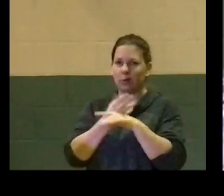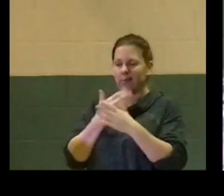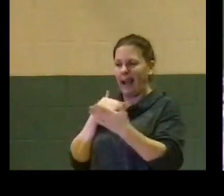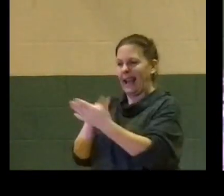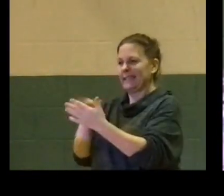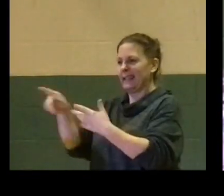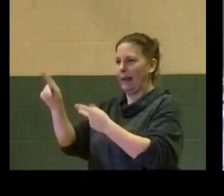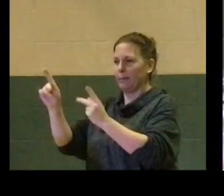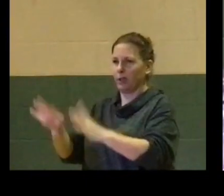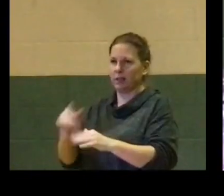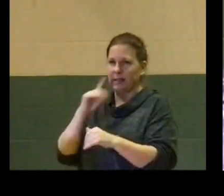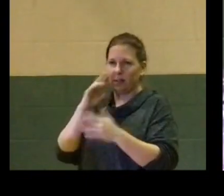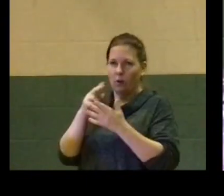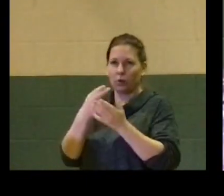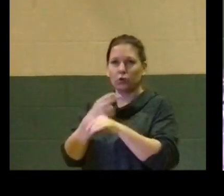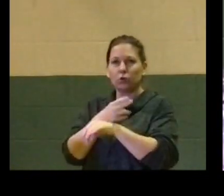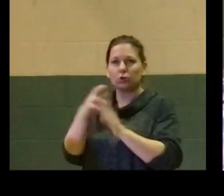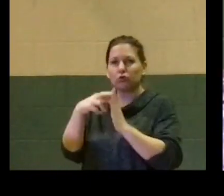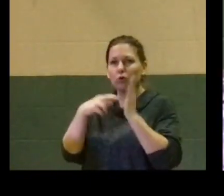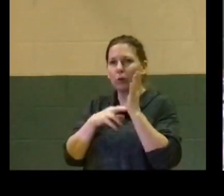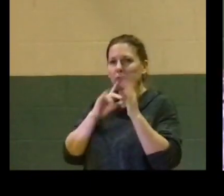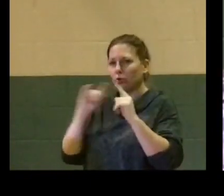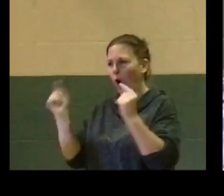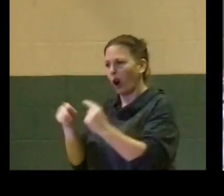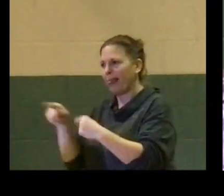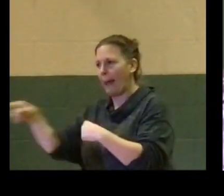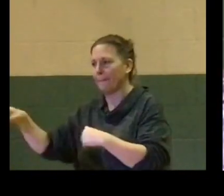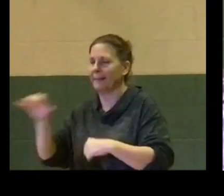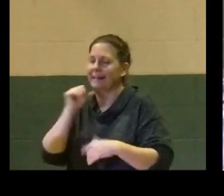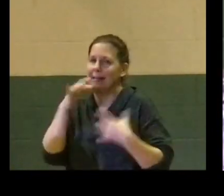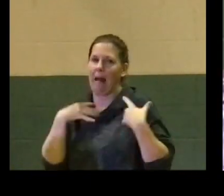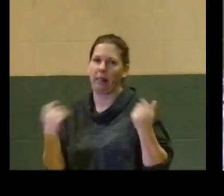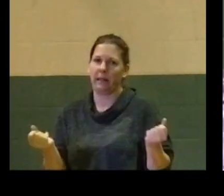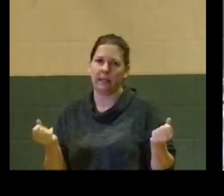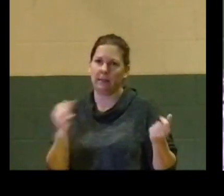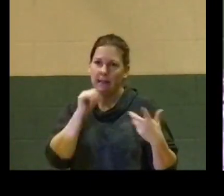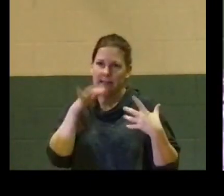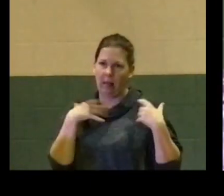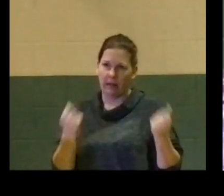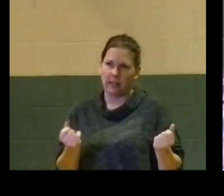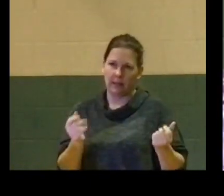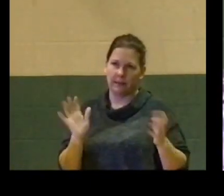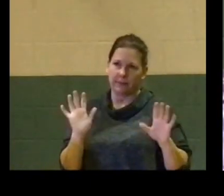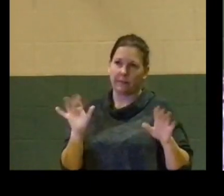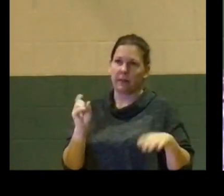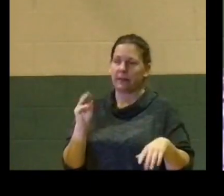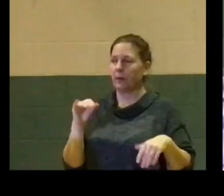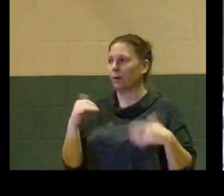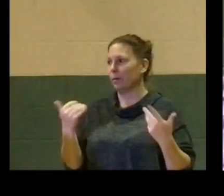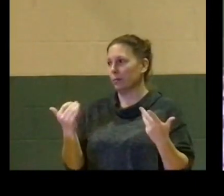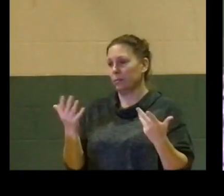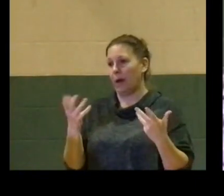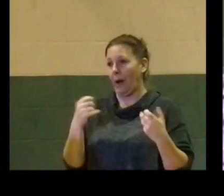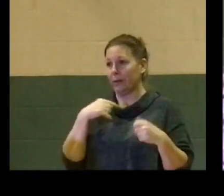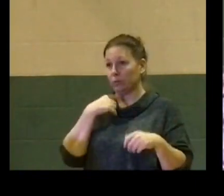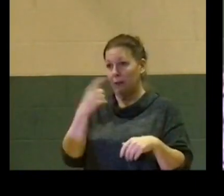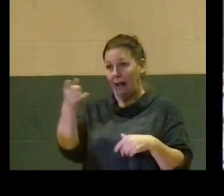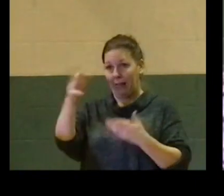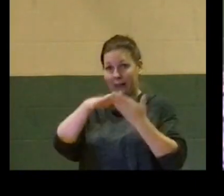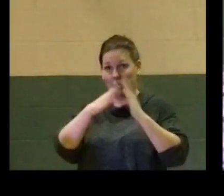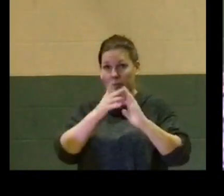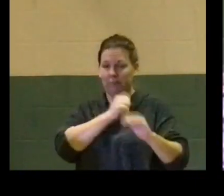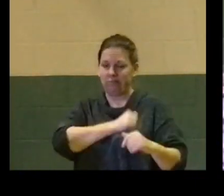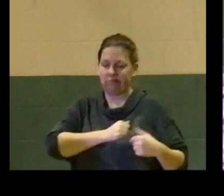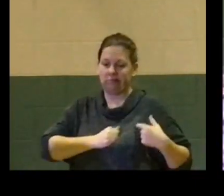it's unhealthy. And I want to say to this community, I